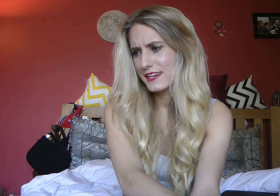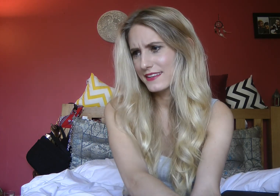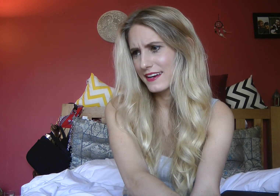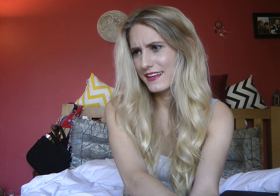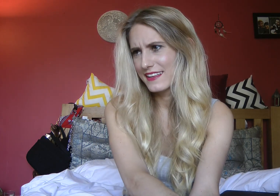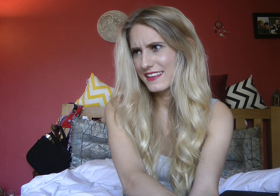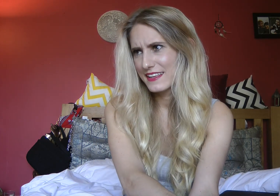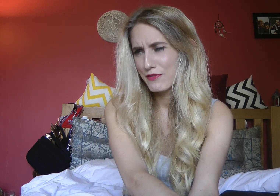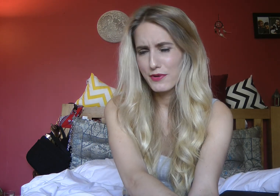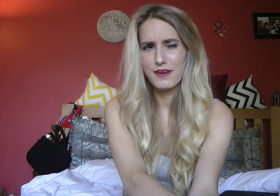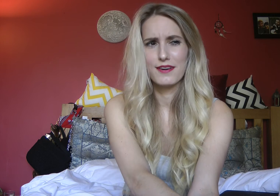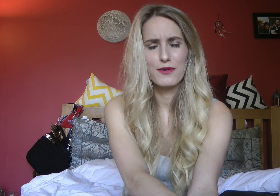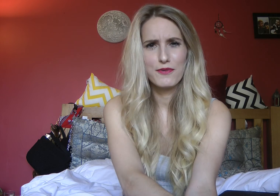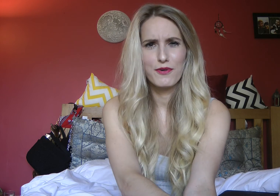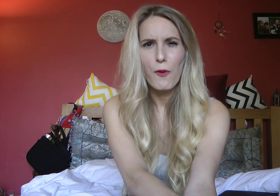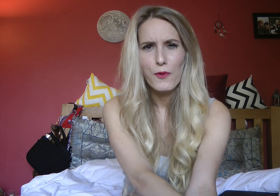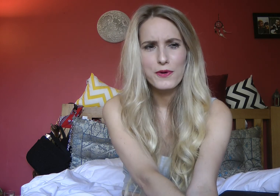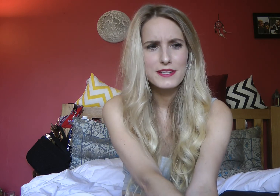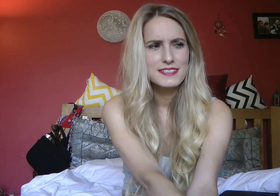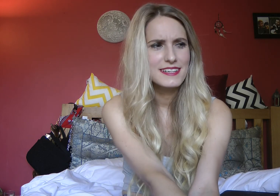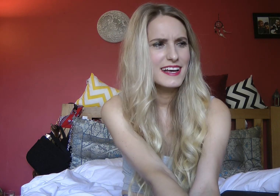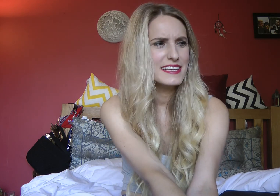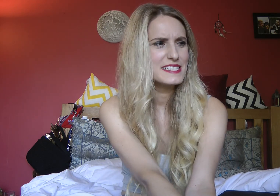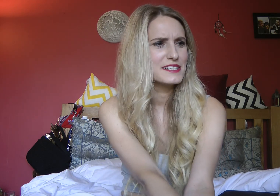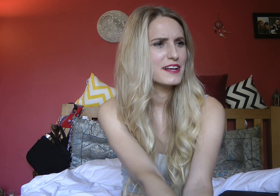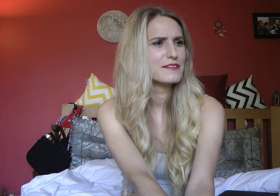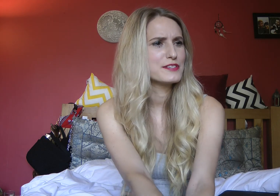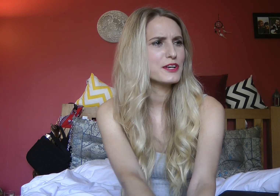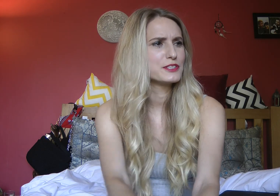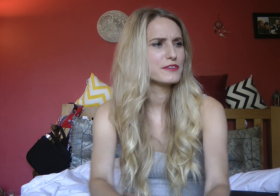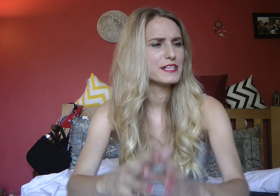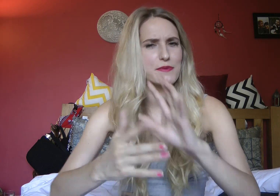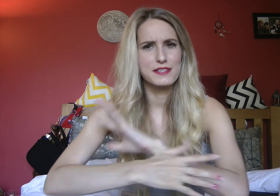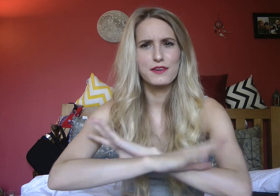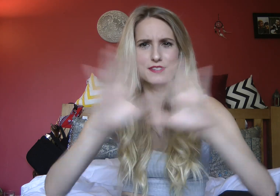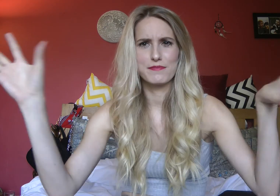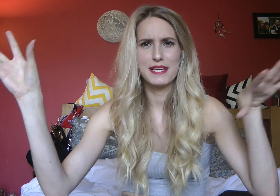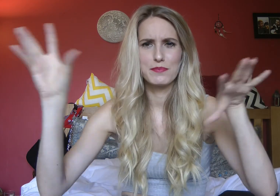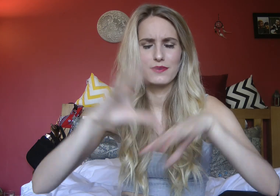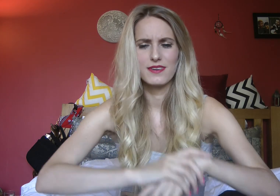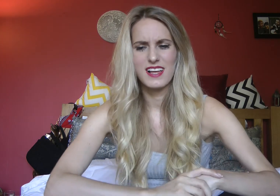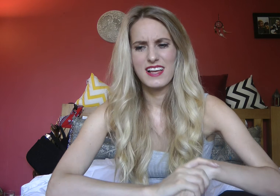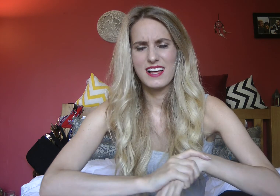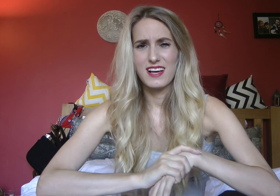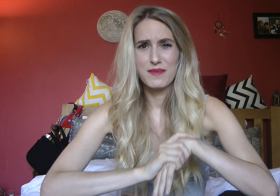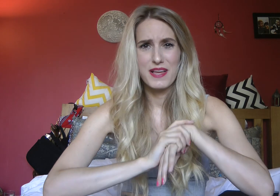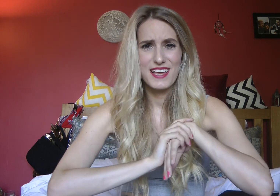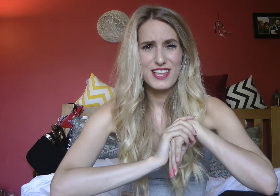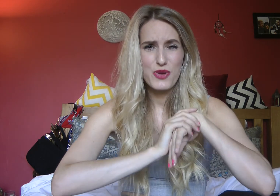say that if you are awkward at these kind of social events where there's lots of people you